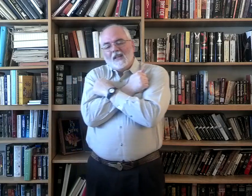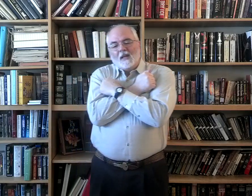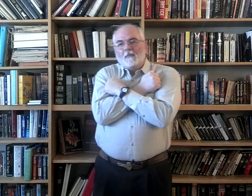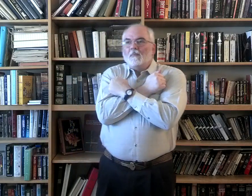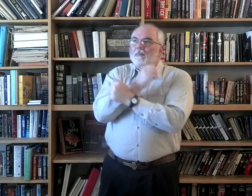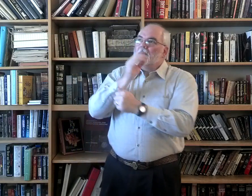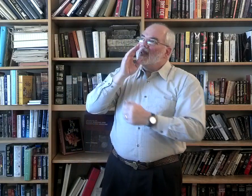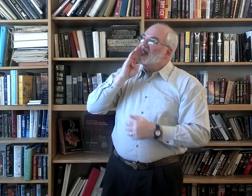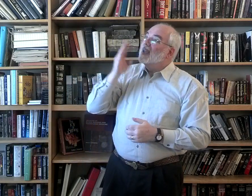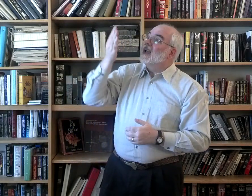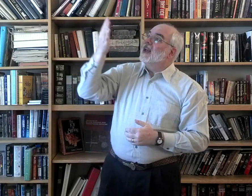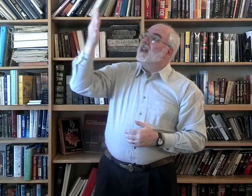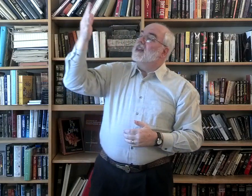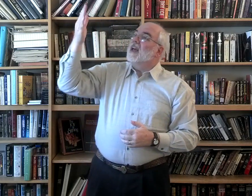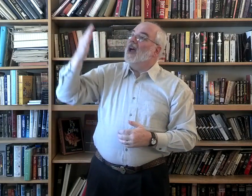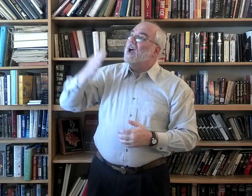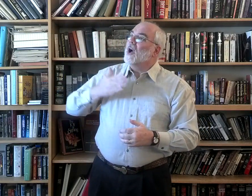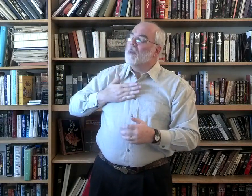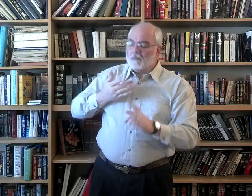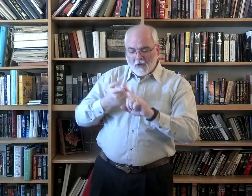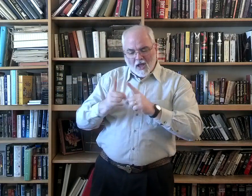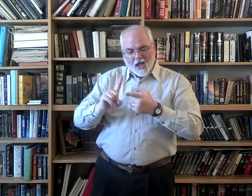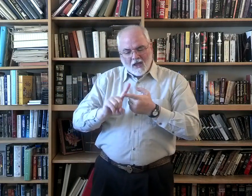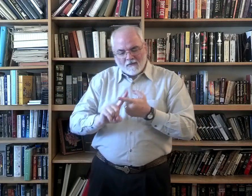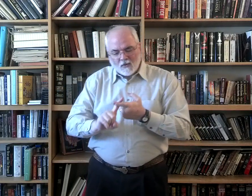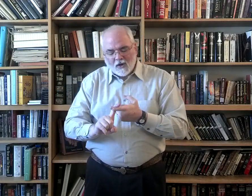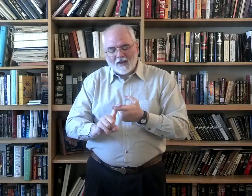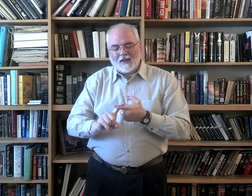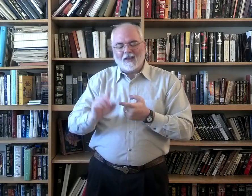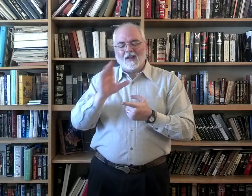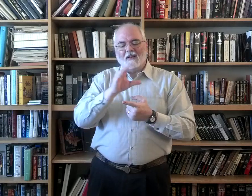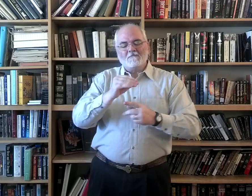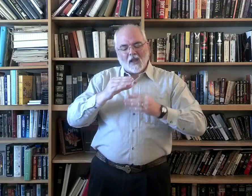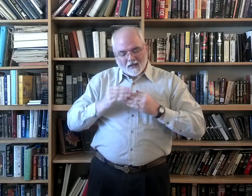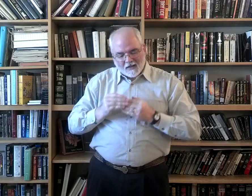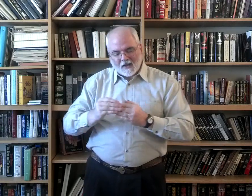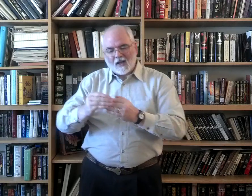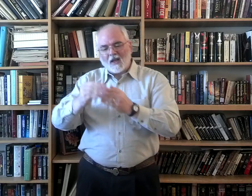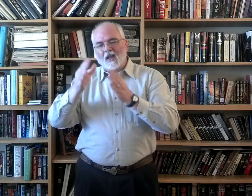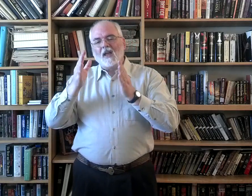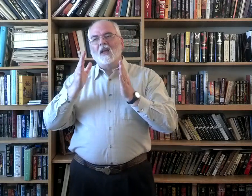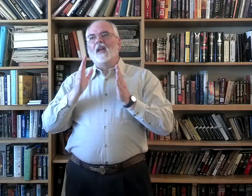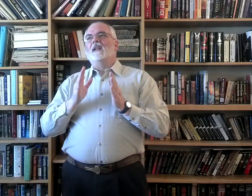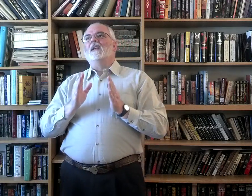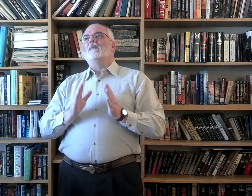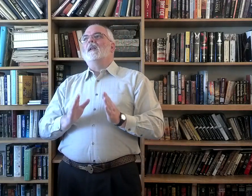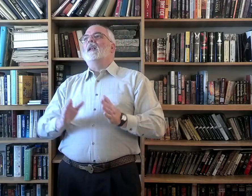Be Thou my friend and guide, let